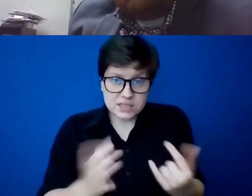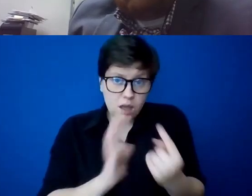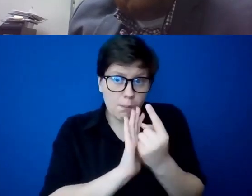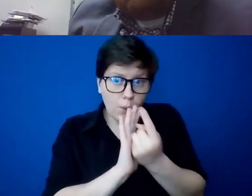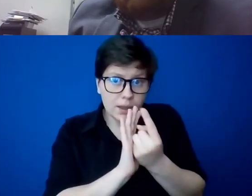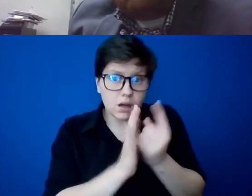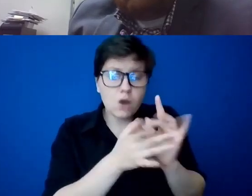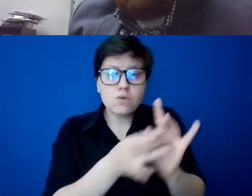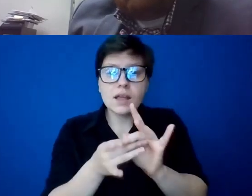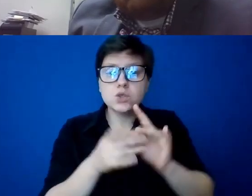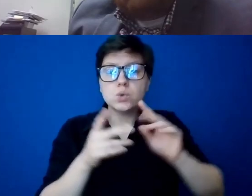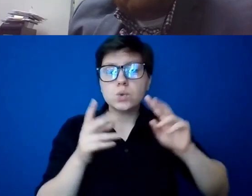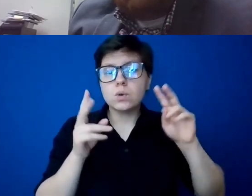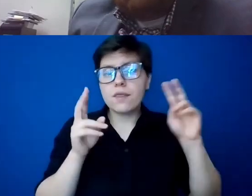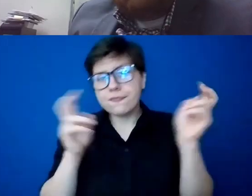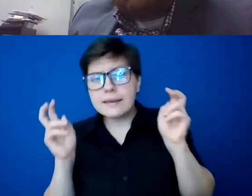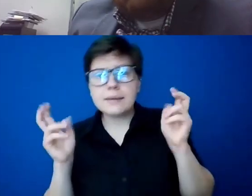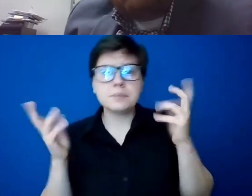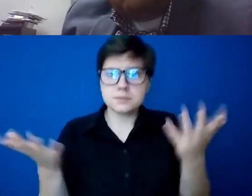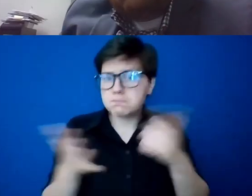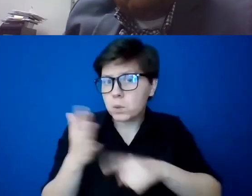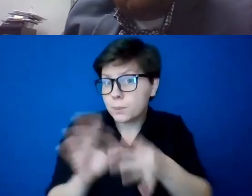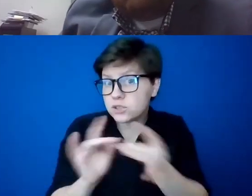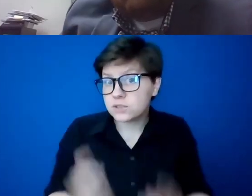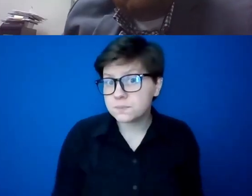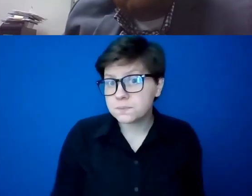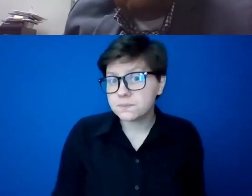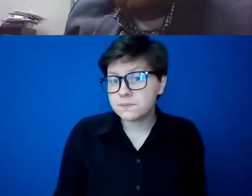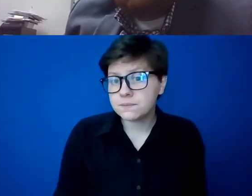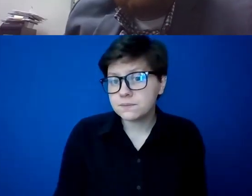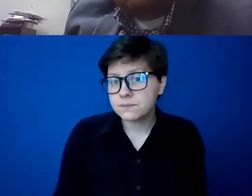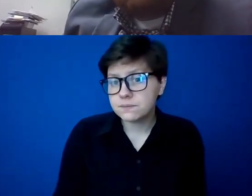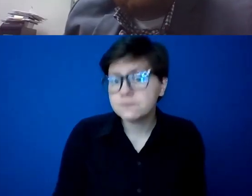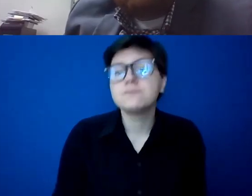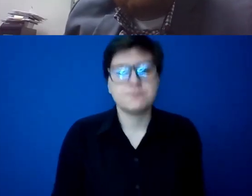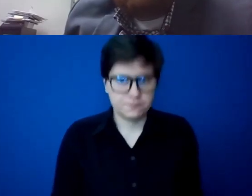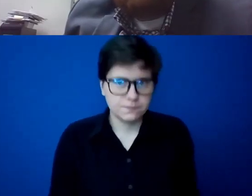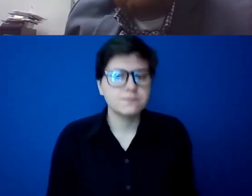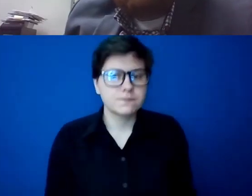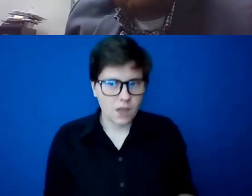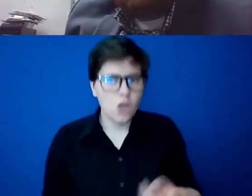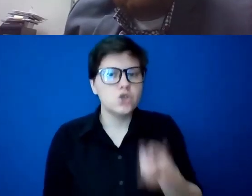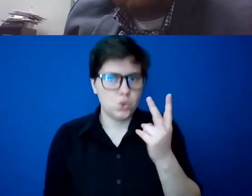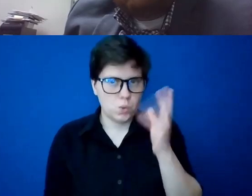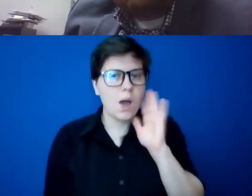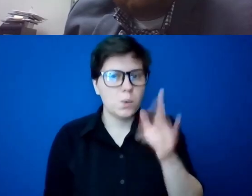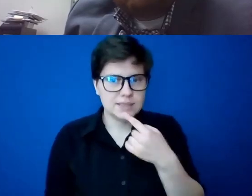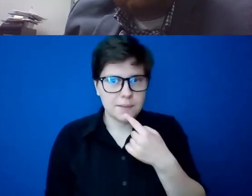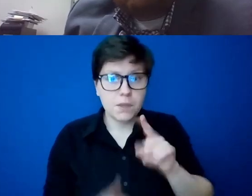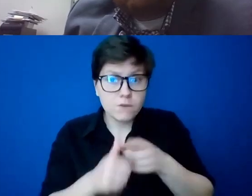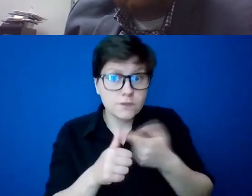themes and the concerns that you brought attention this evening? Sure. Sure. There are two things that I would say. First of all, I did answer it